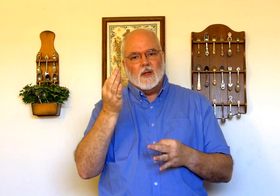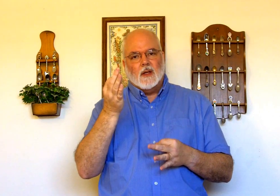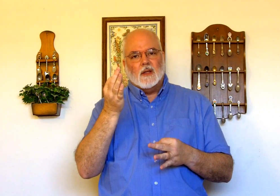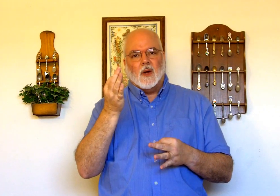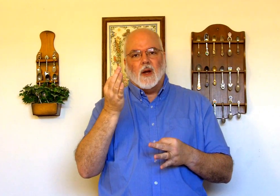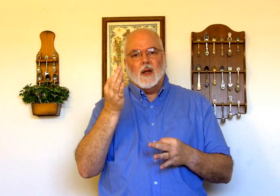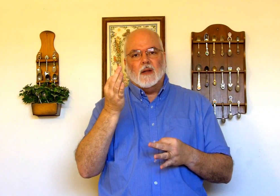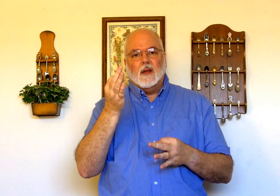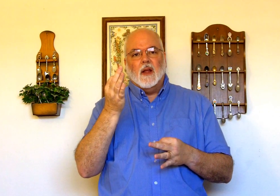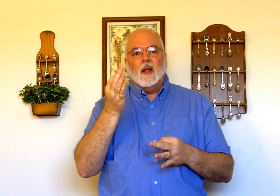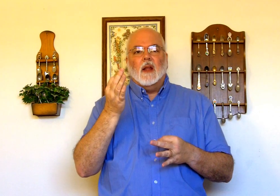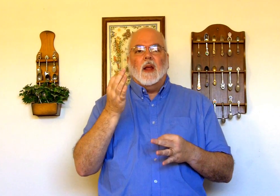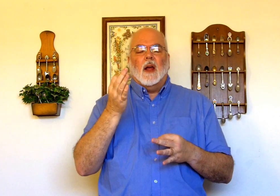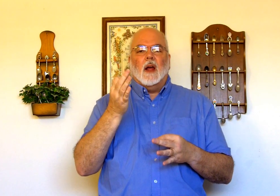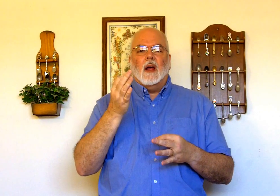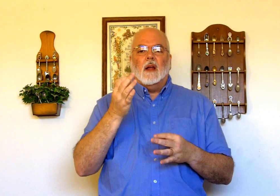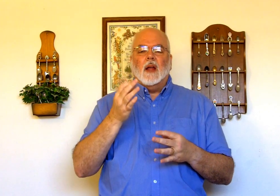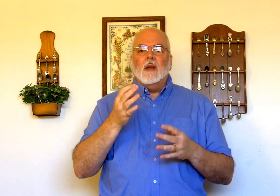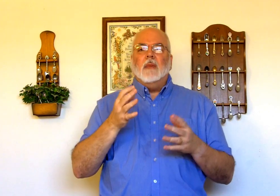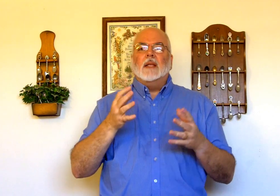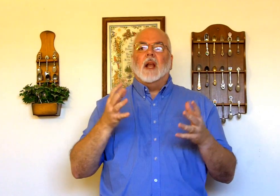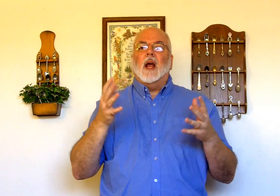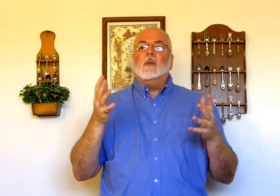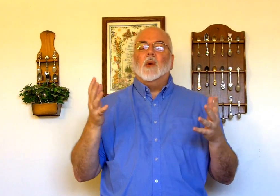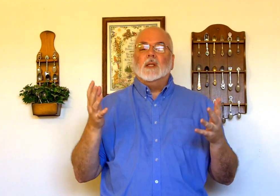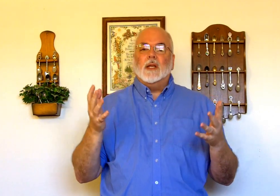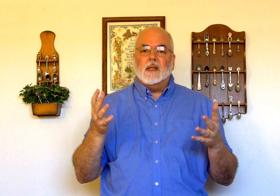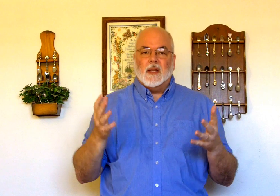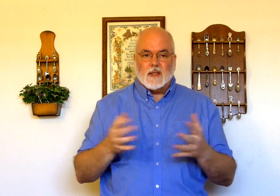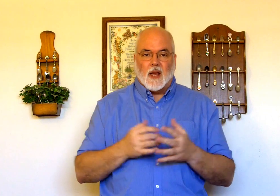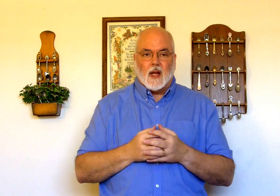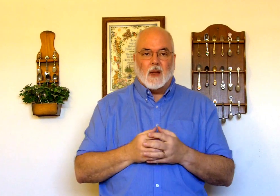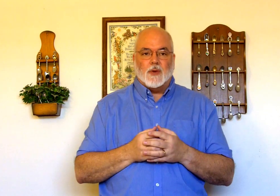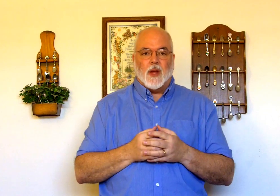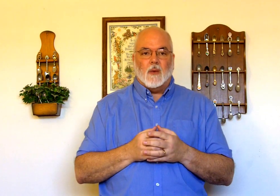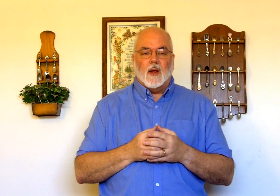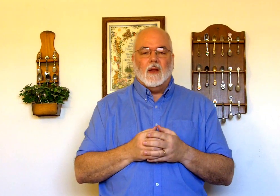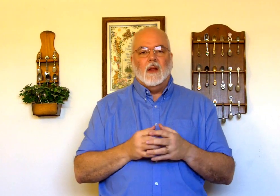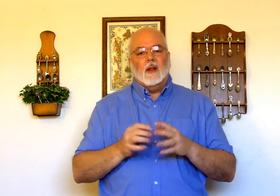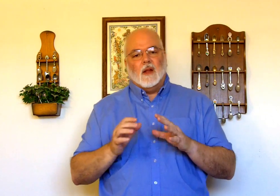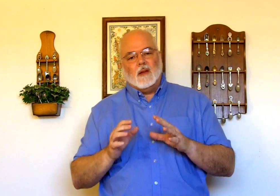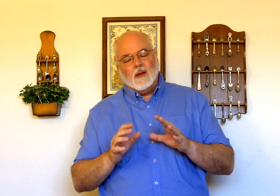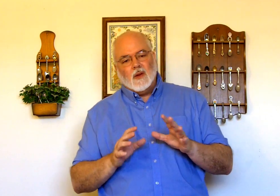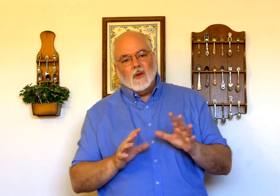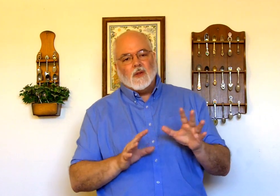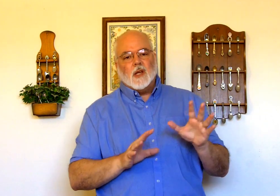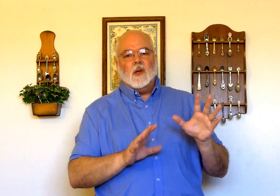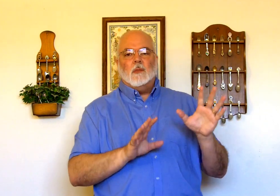All right? It makes a lot more sense in sign language that way. You lose some of the